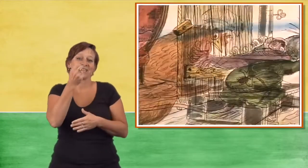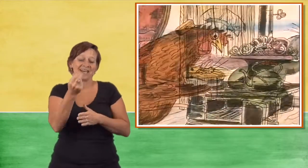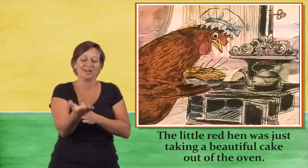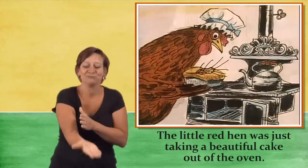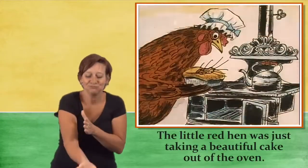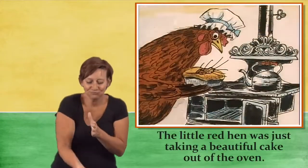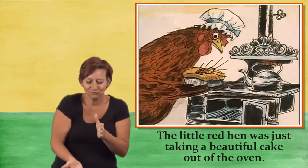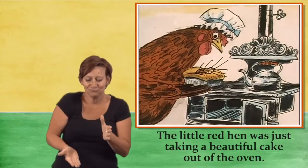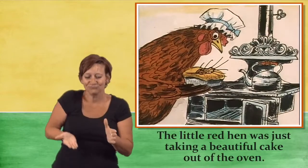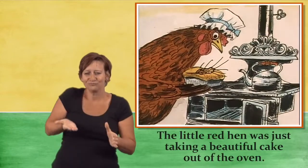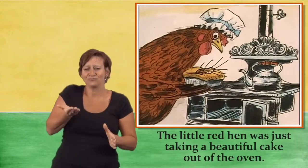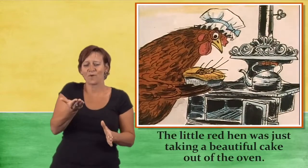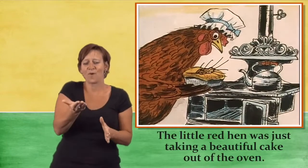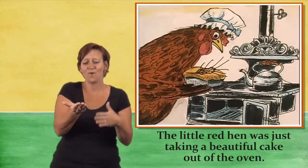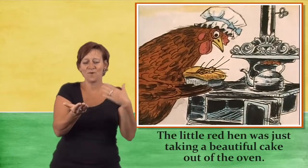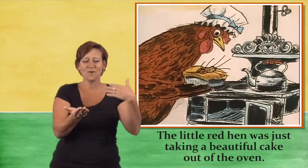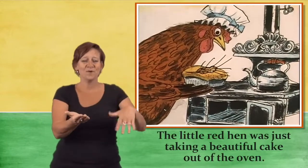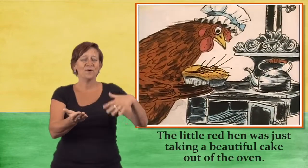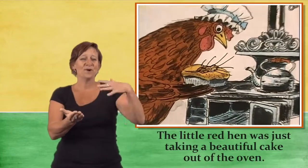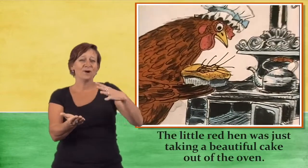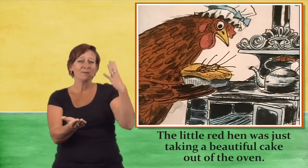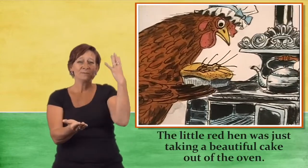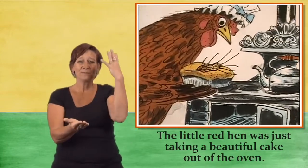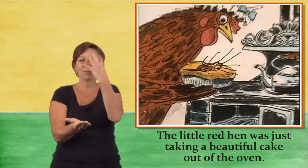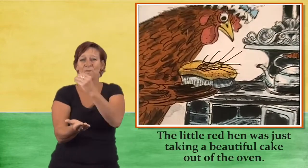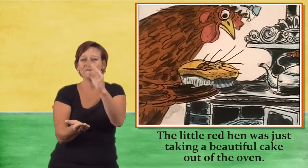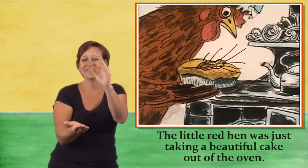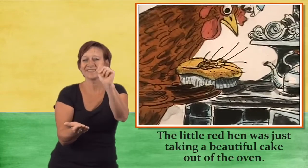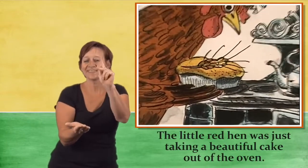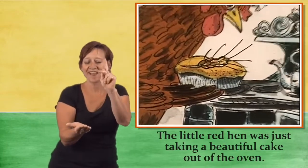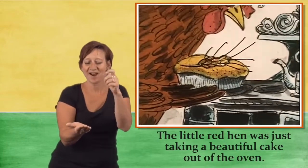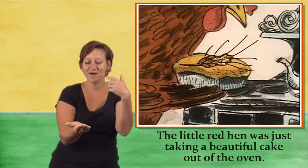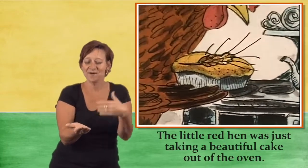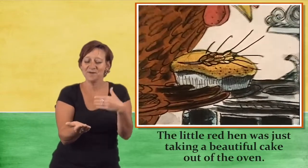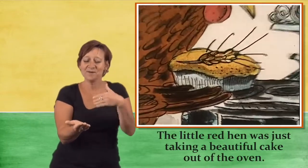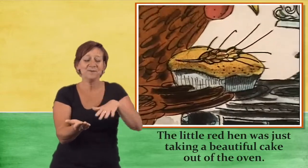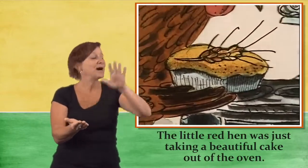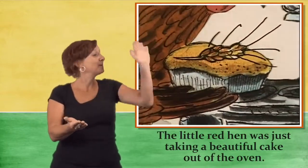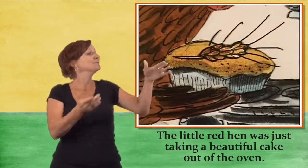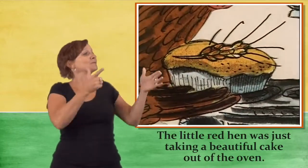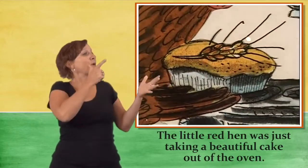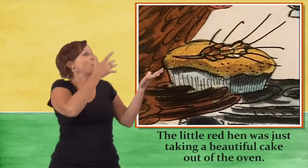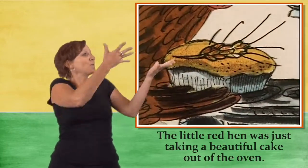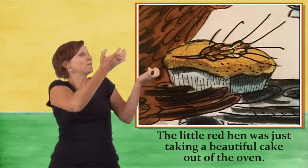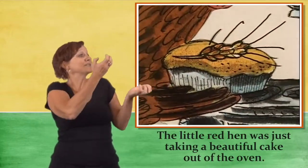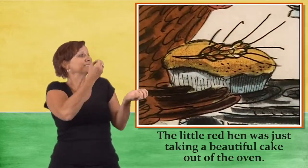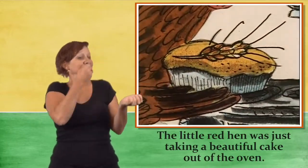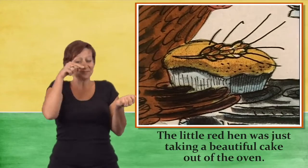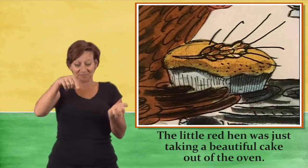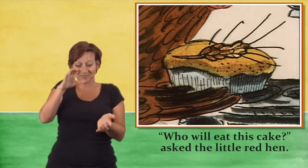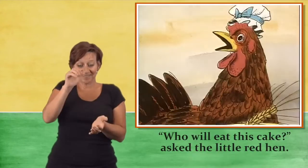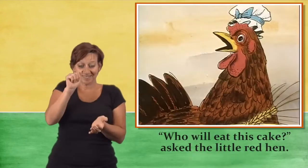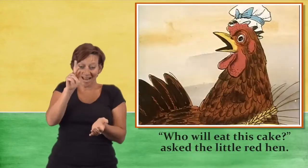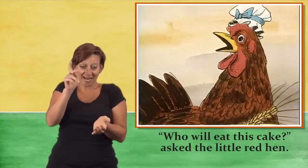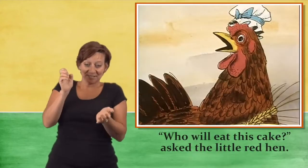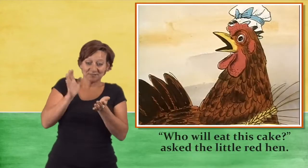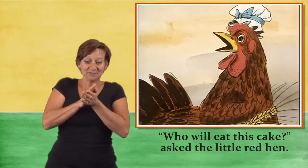The little red hen was just taking a beautiful cake out of the oven. Who will